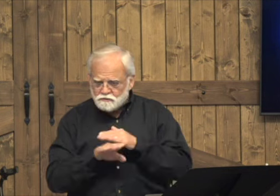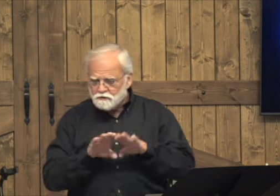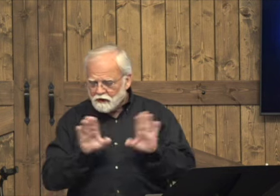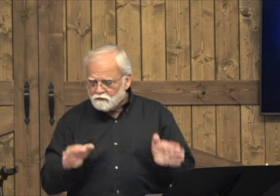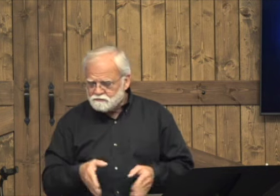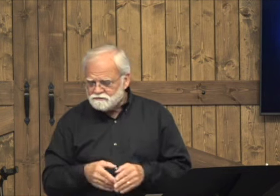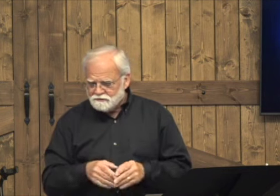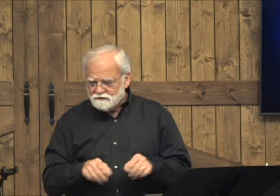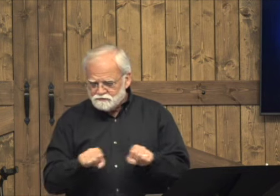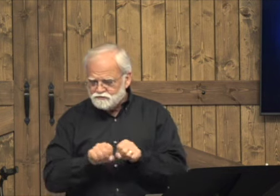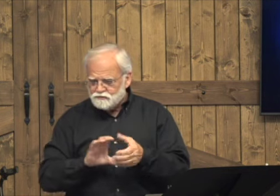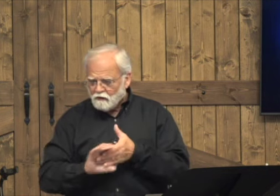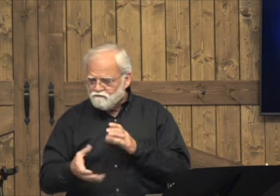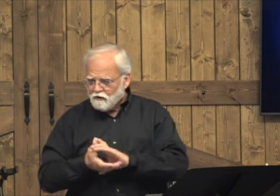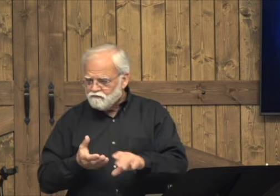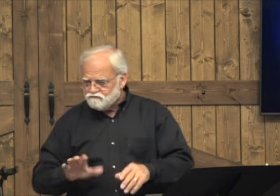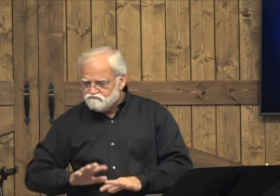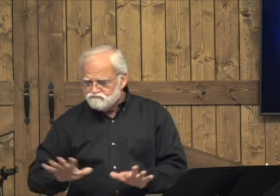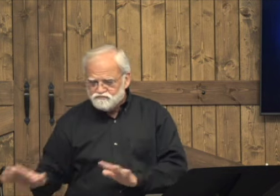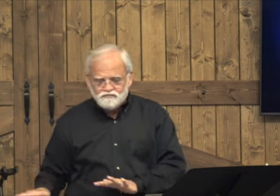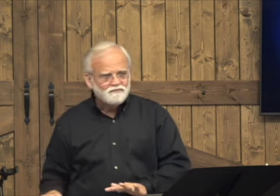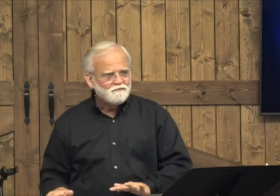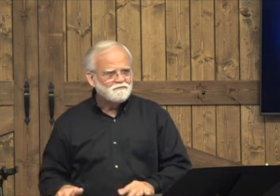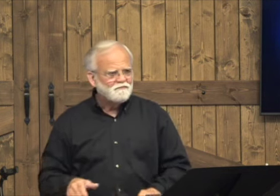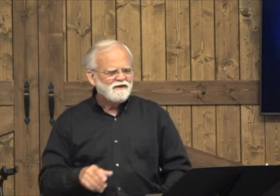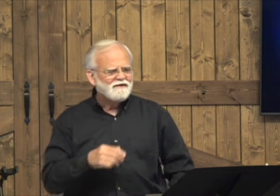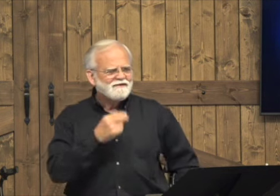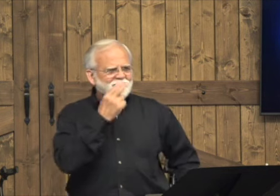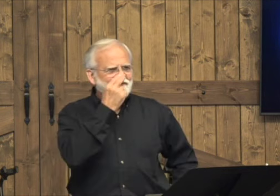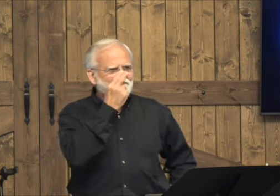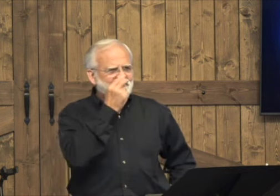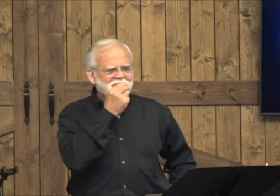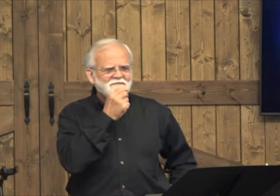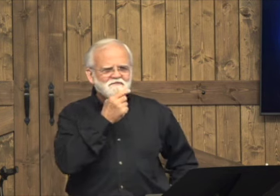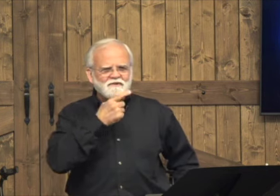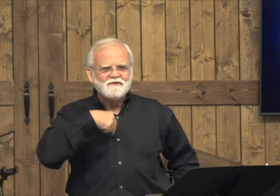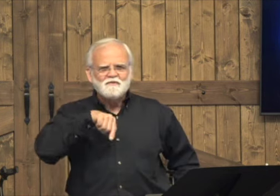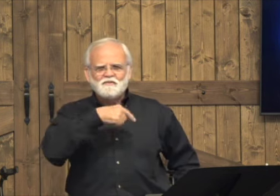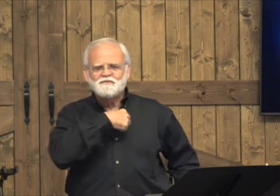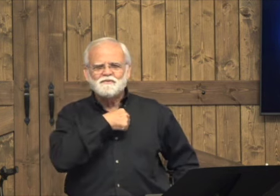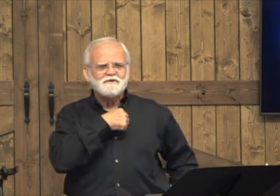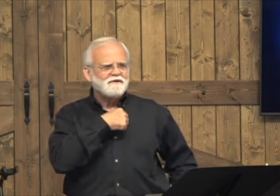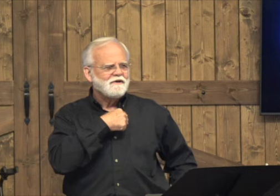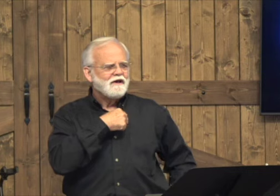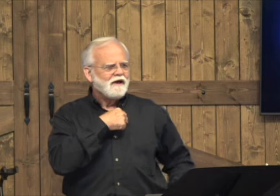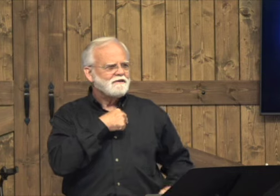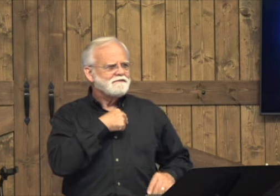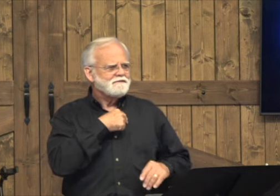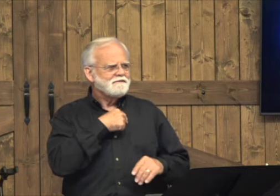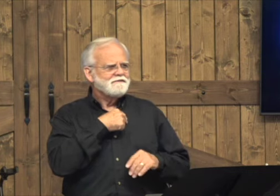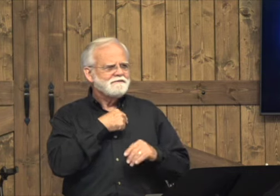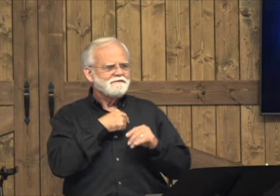taught Parker to take her shoes off. And Parker always comes in. There's something that was funny recently that happened.